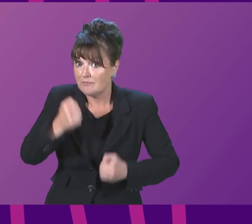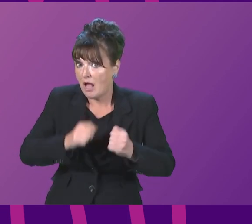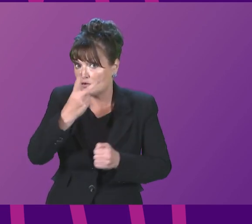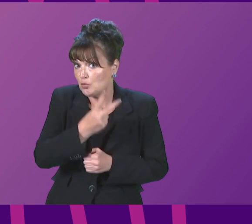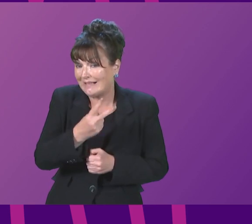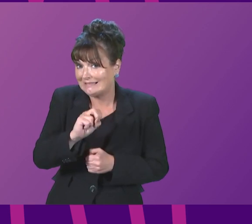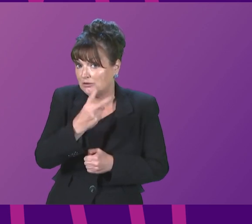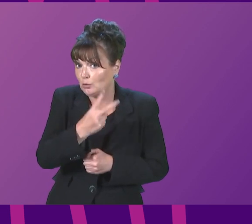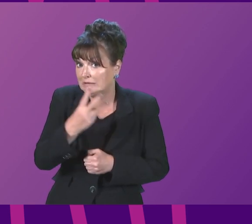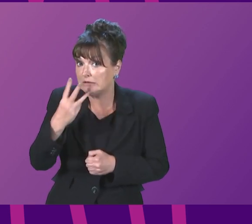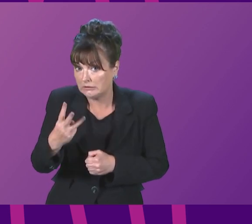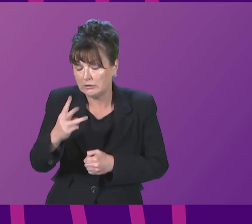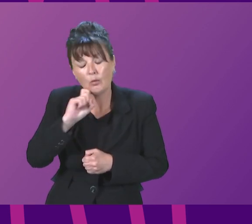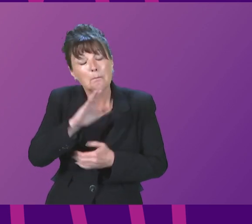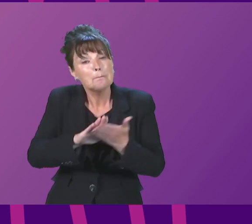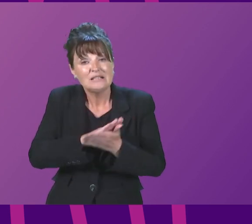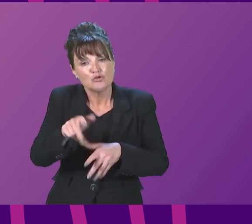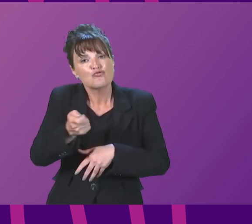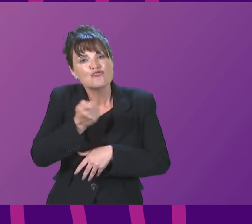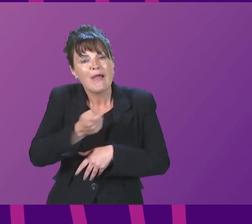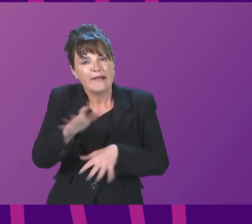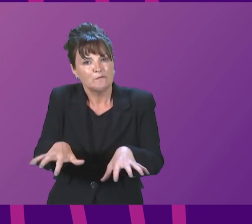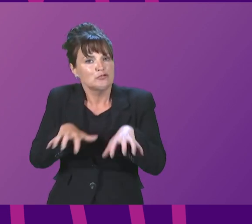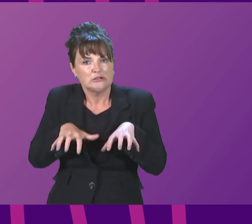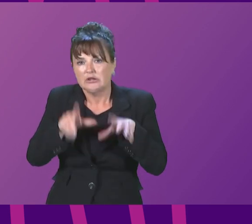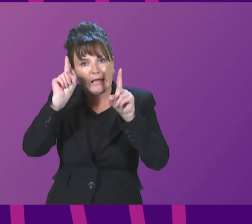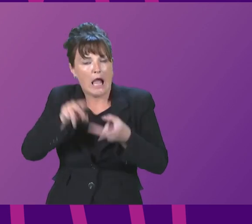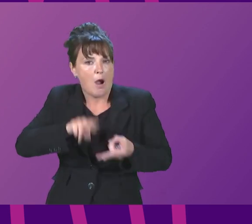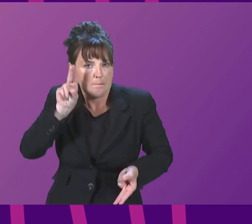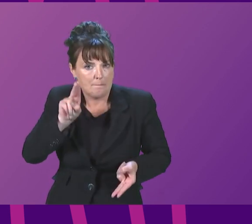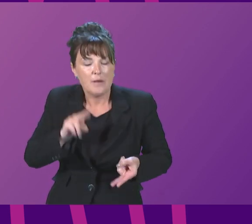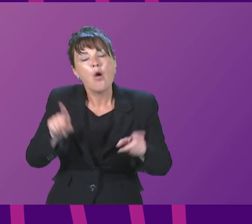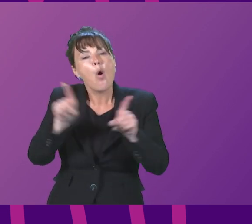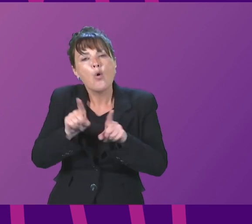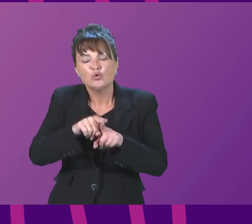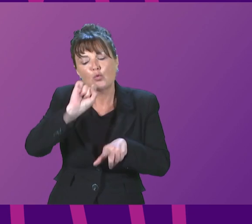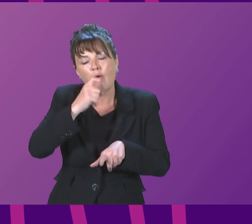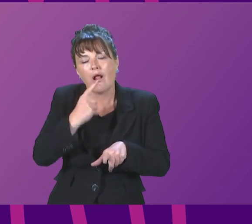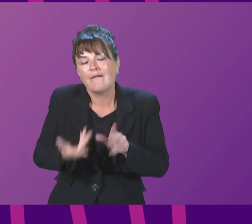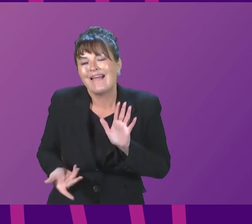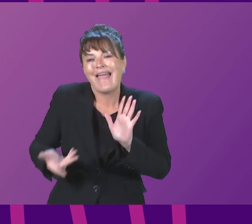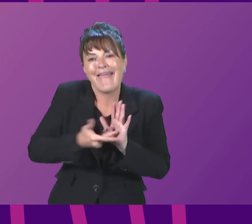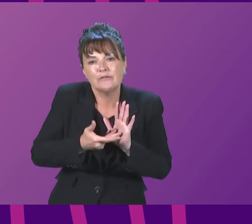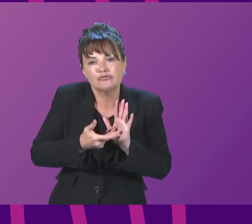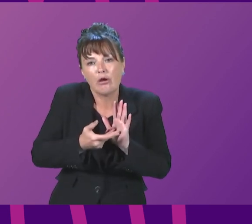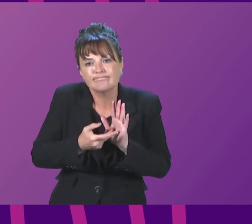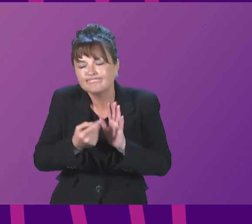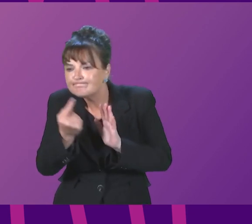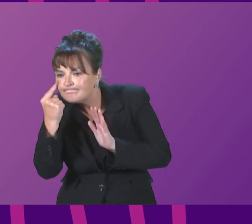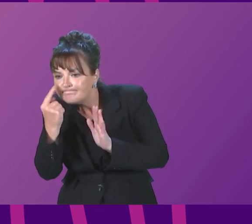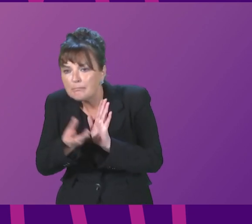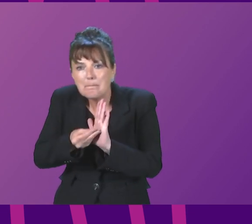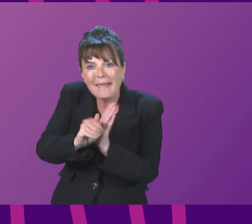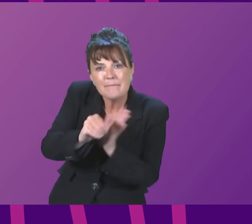investing an additional £5 million in discretionary housing payments increasing our total financial support to over £88 million for